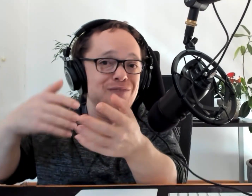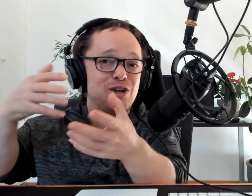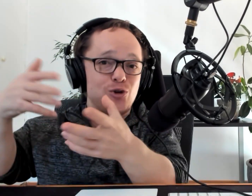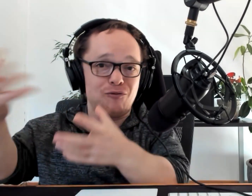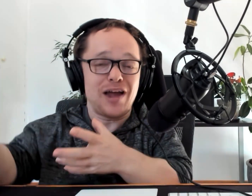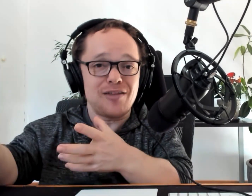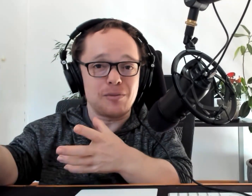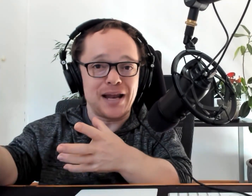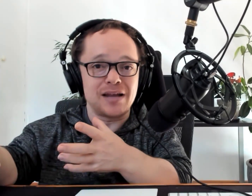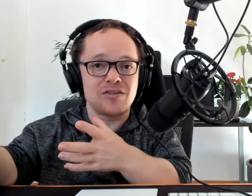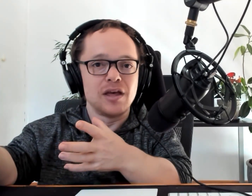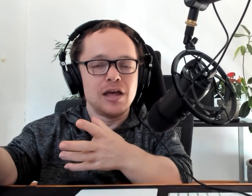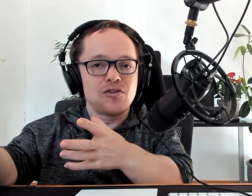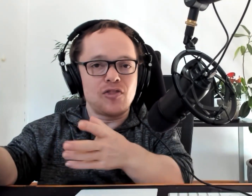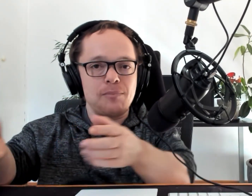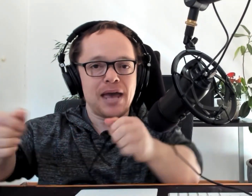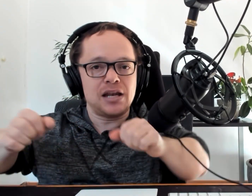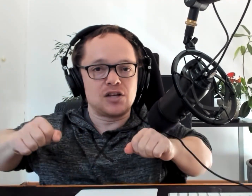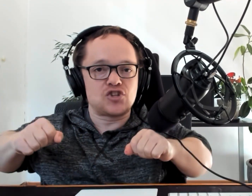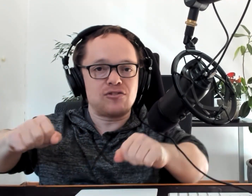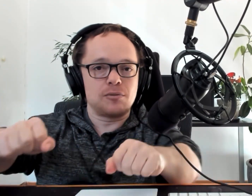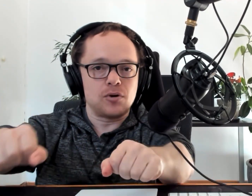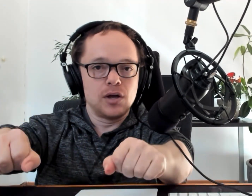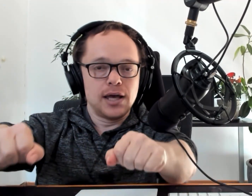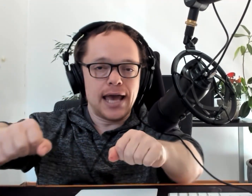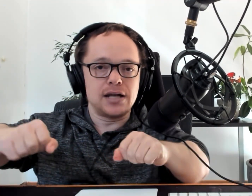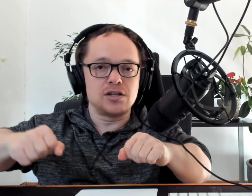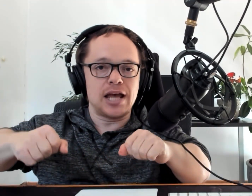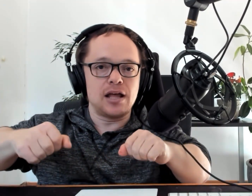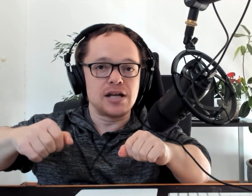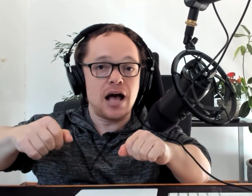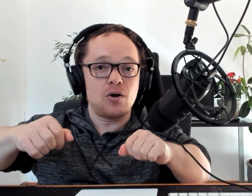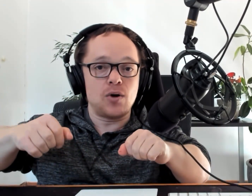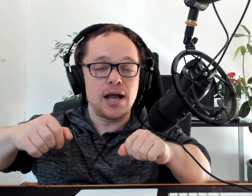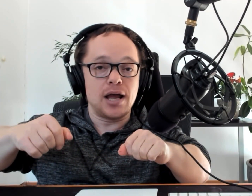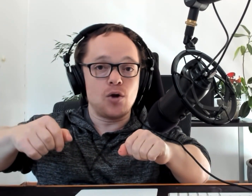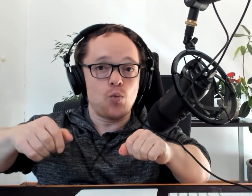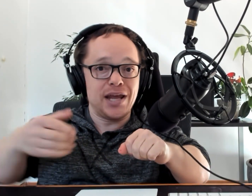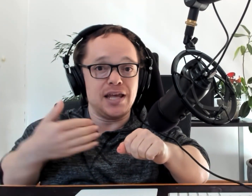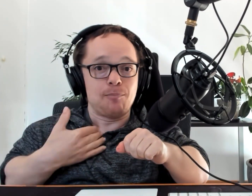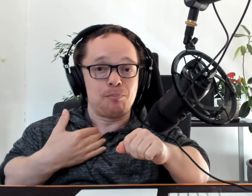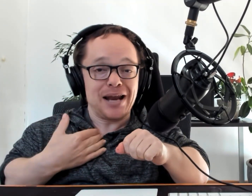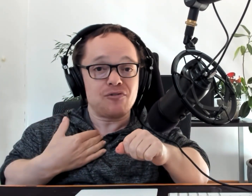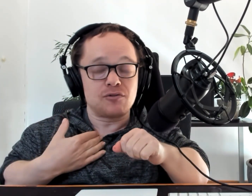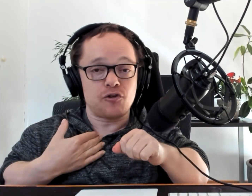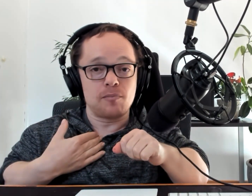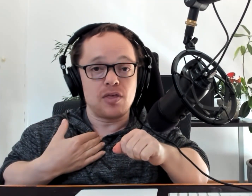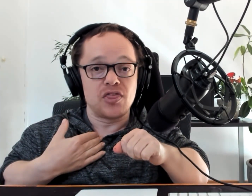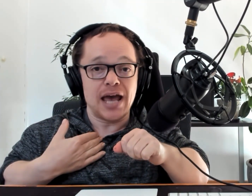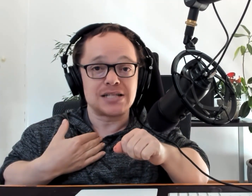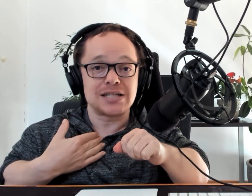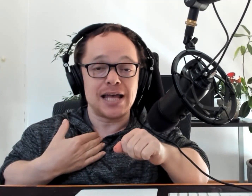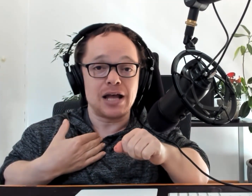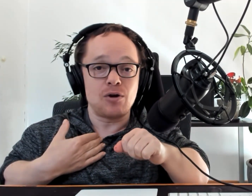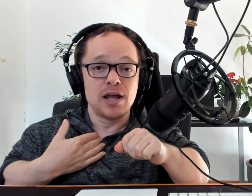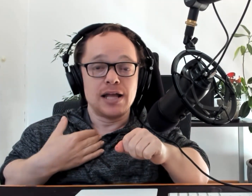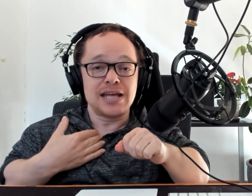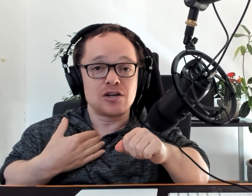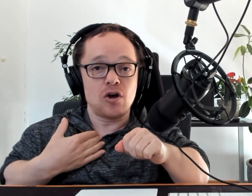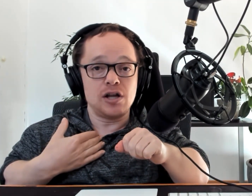even fly the planes. So they made it adjustable. And now we benefit from that technology